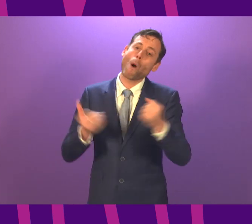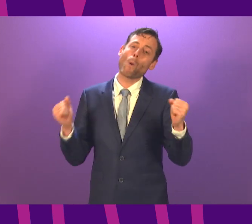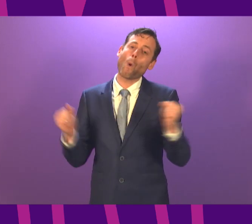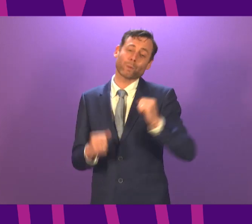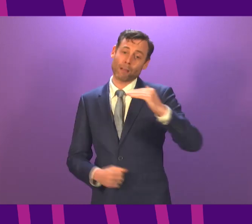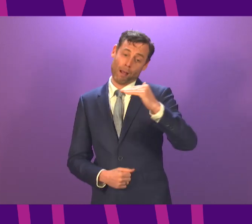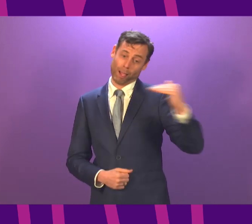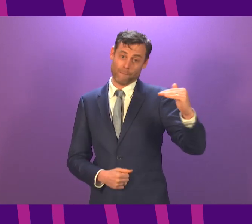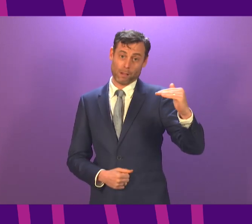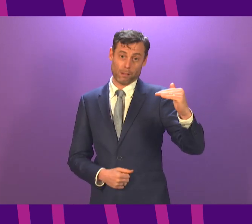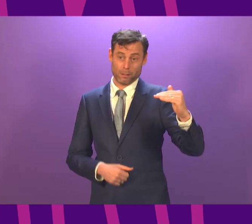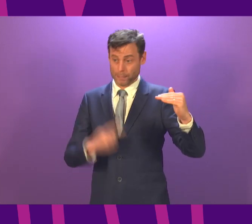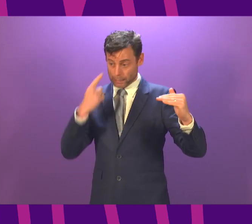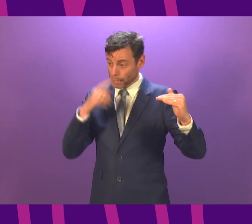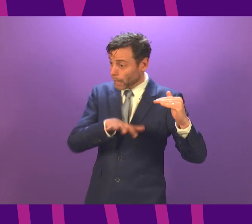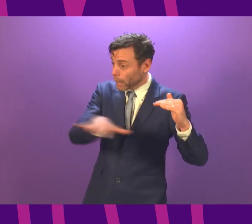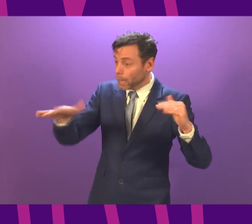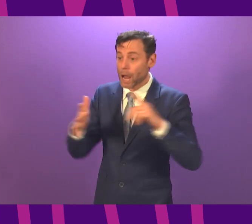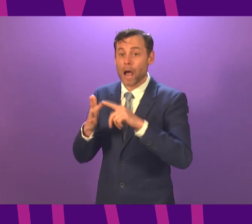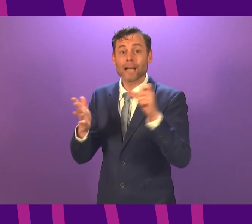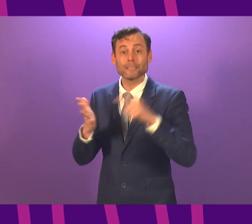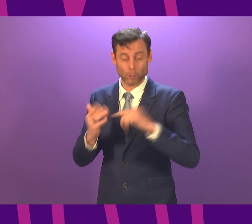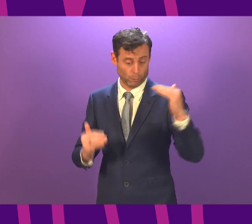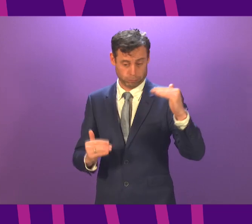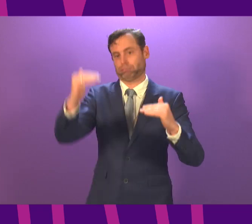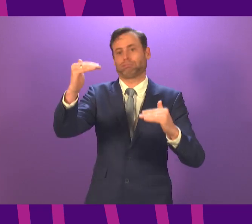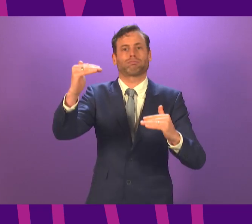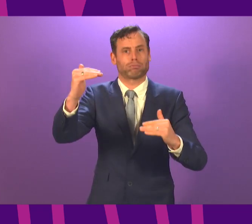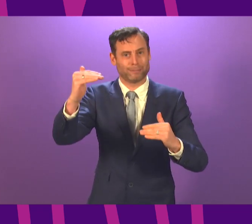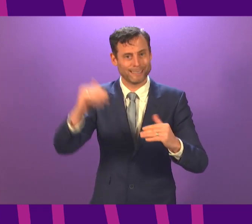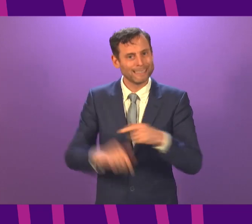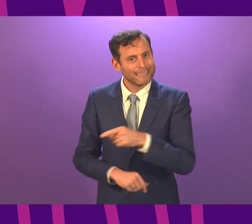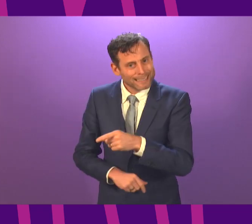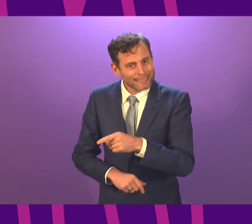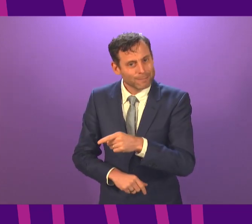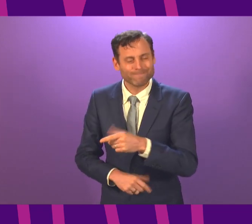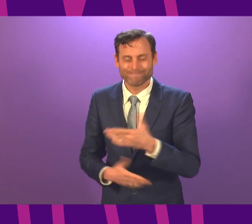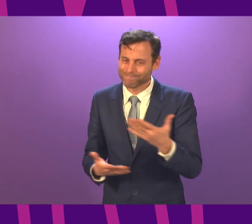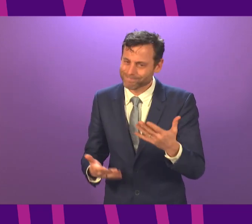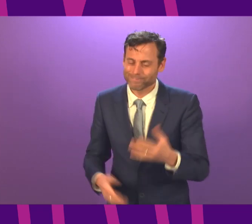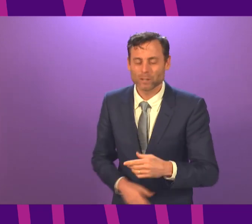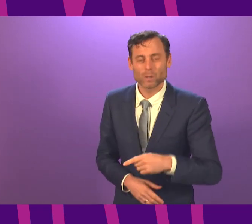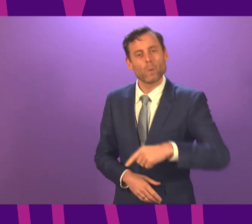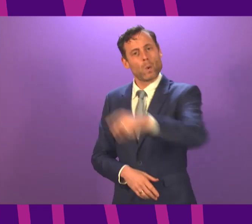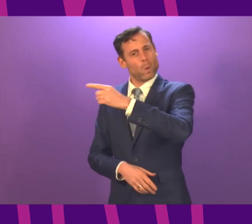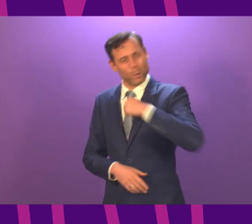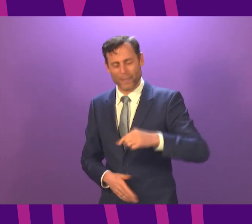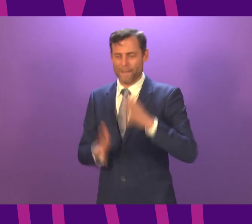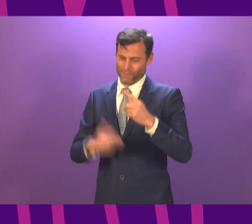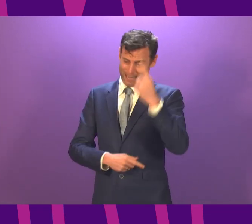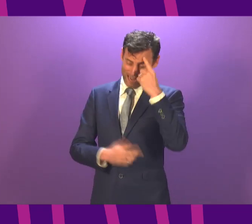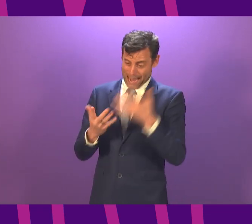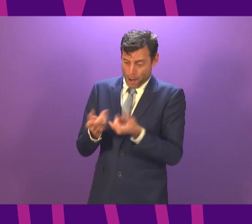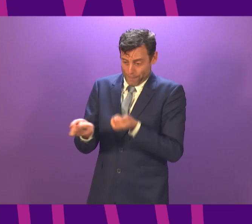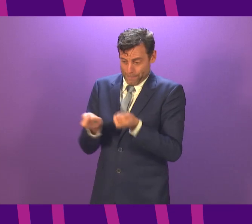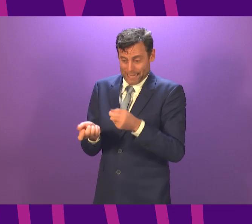boards have now exceeded their normal intensive care unit capacity. And it is important to be clear, and this is a